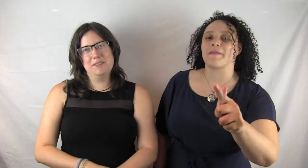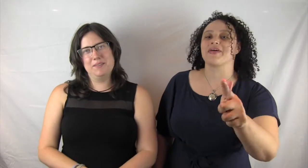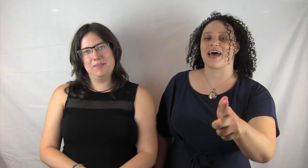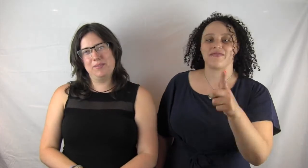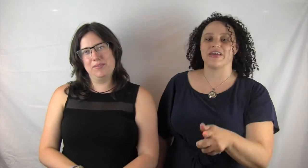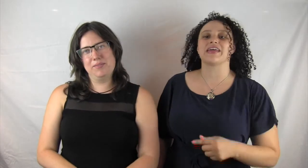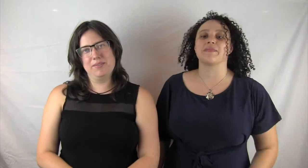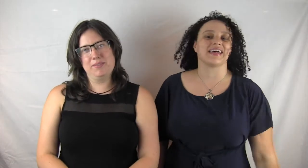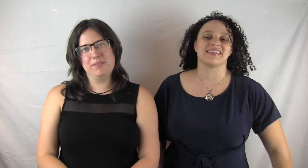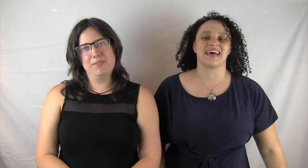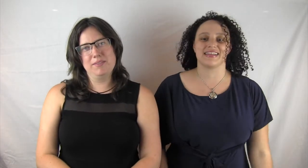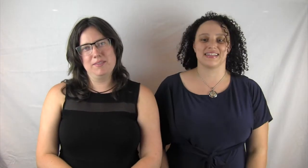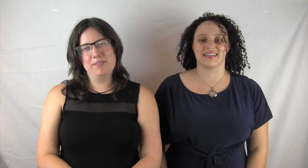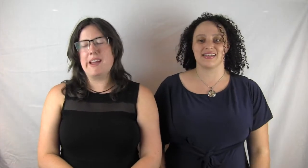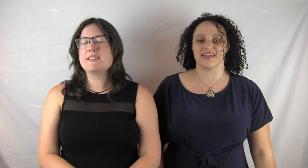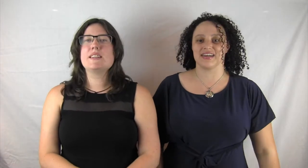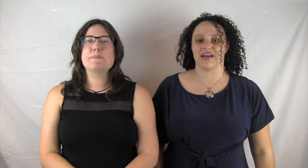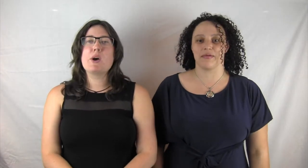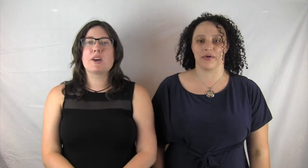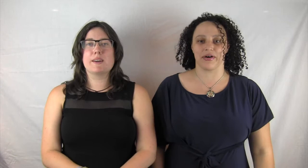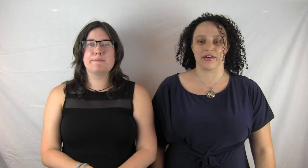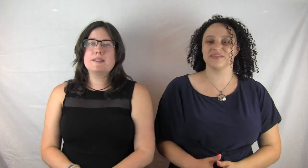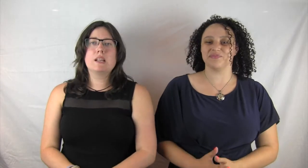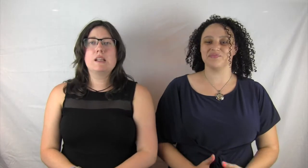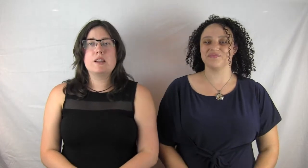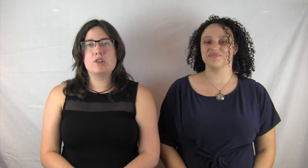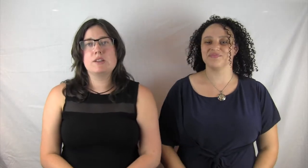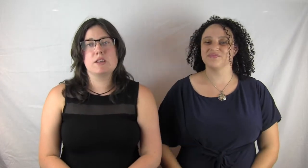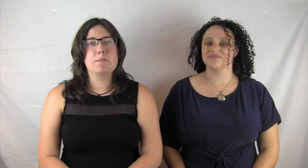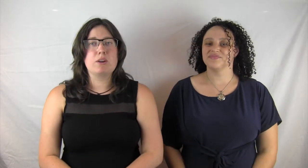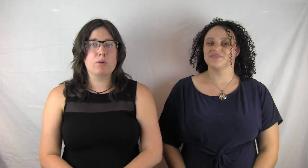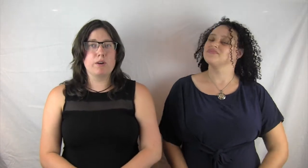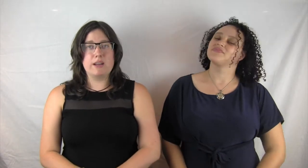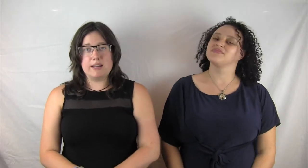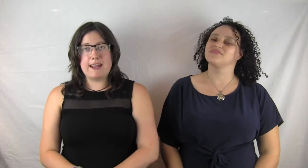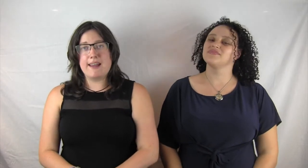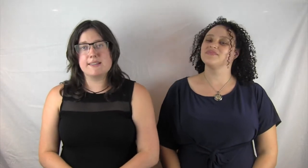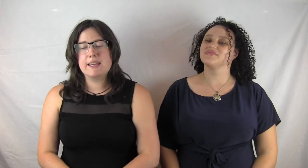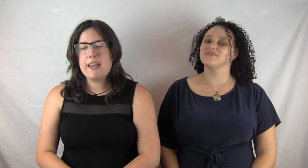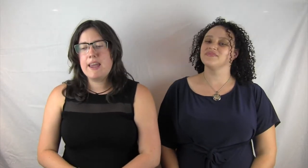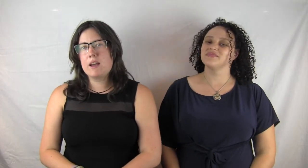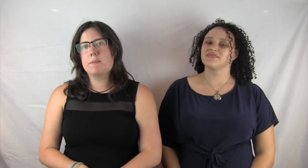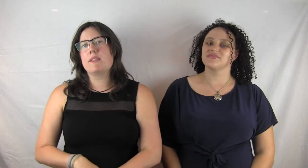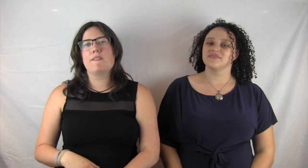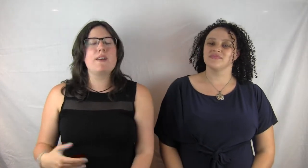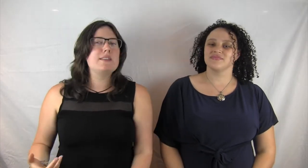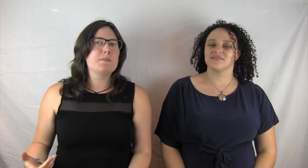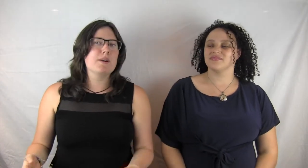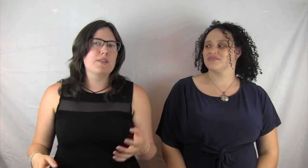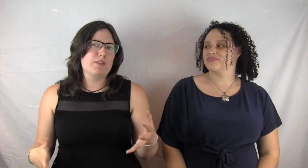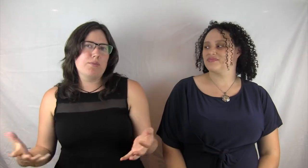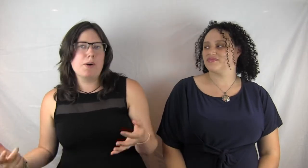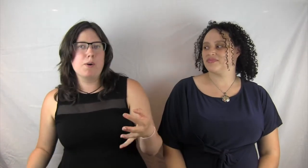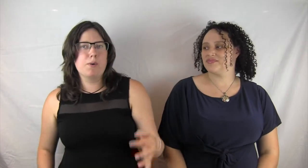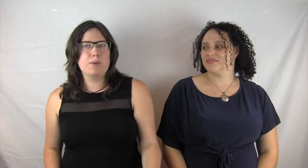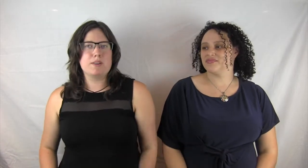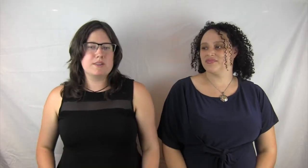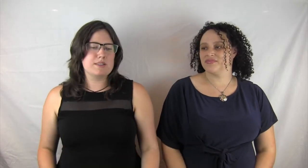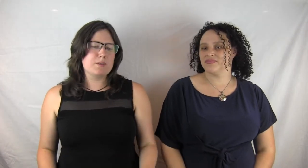remember that feeling because that is the entire book. Basically, Legend is going to be coronated as king, but the fates want the throne. And so